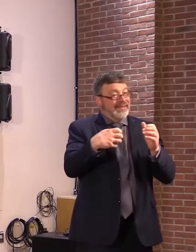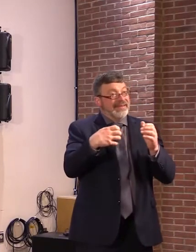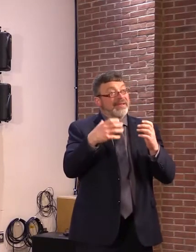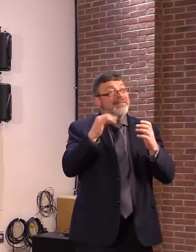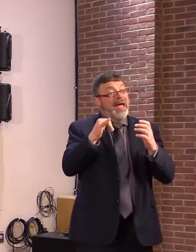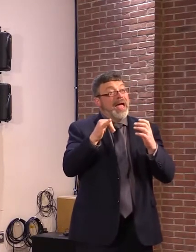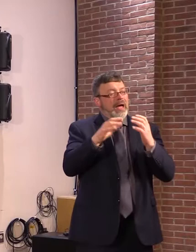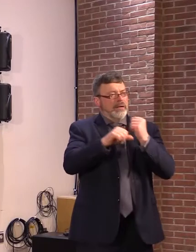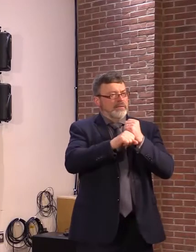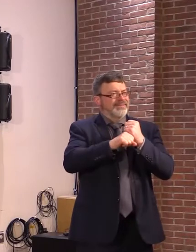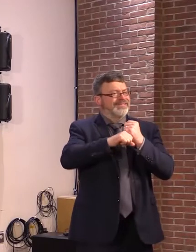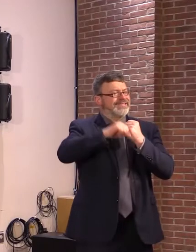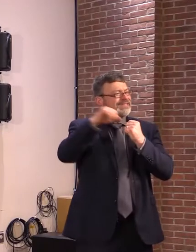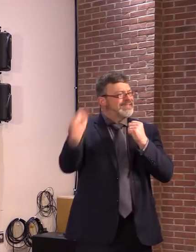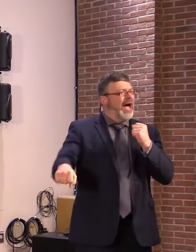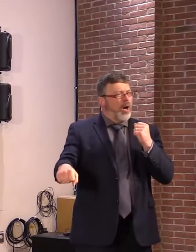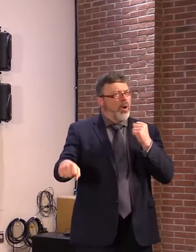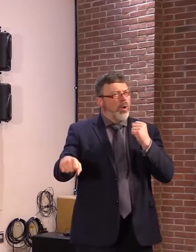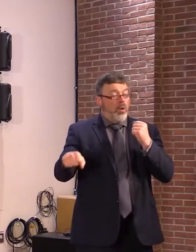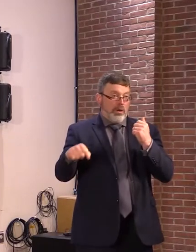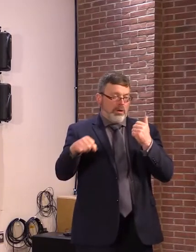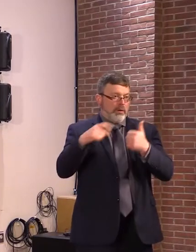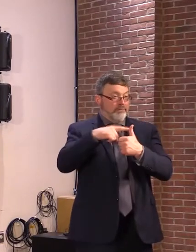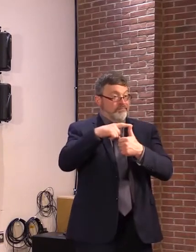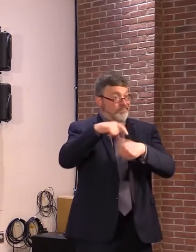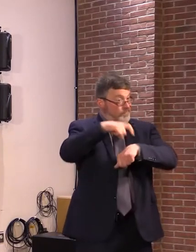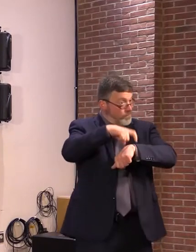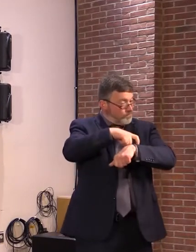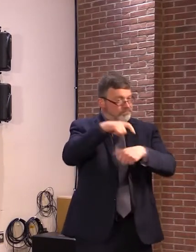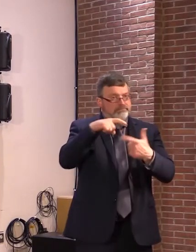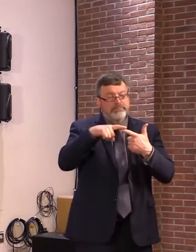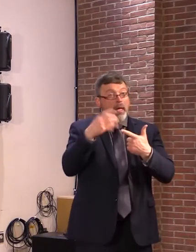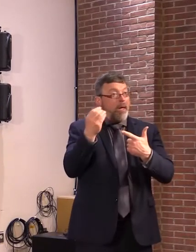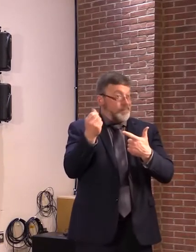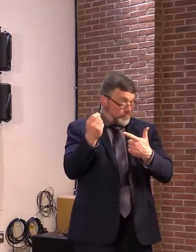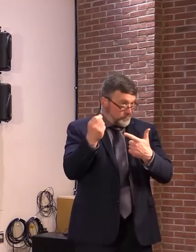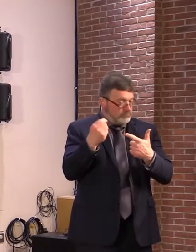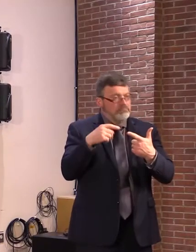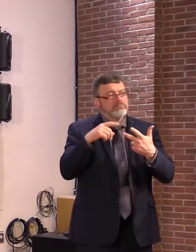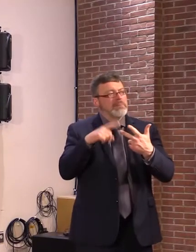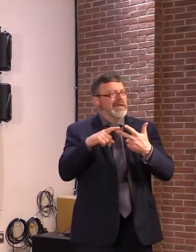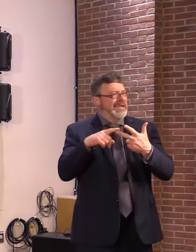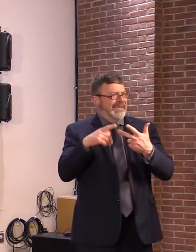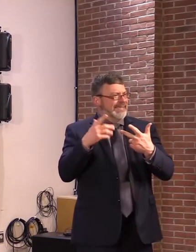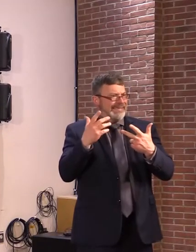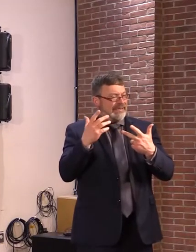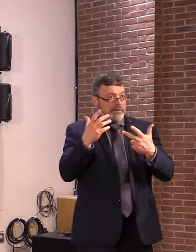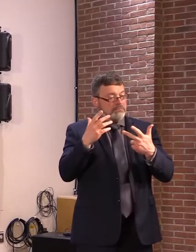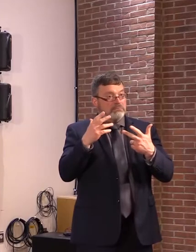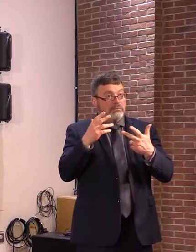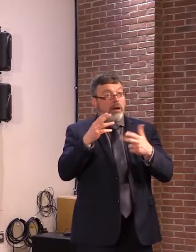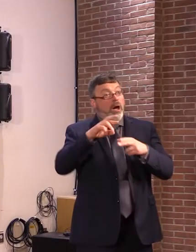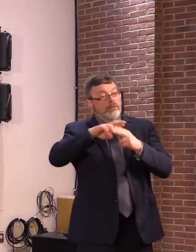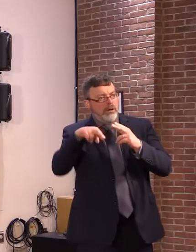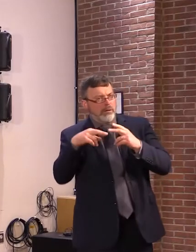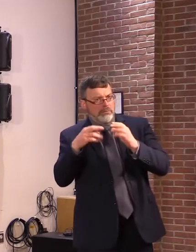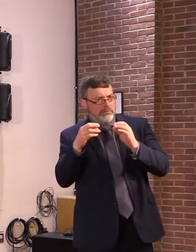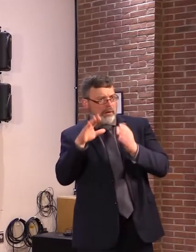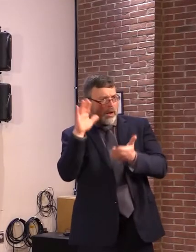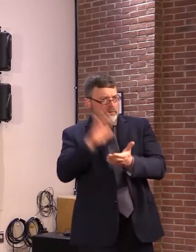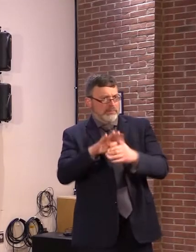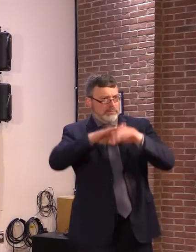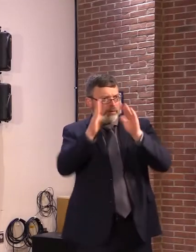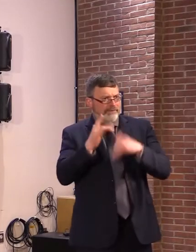being built. I'll finish by saying the league of cities and towns earlier this year, actually last year,